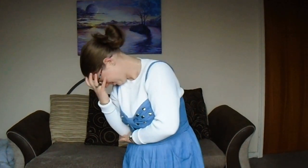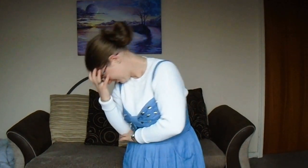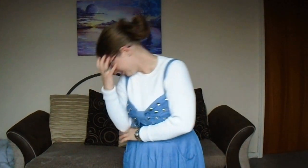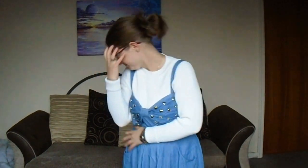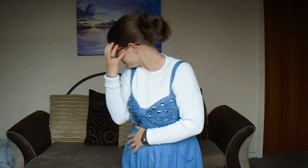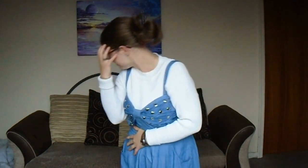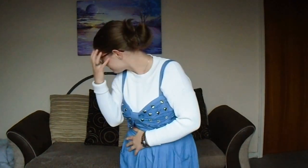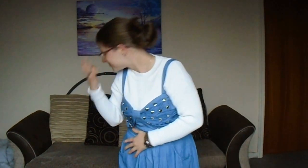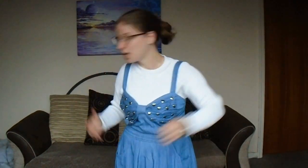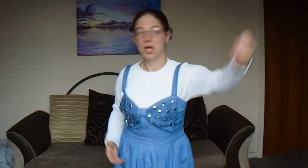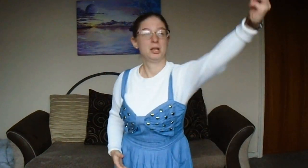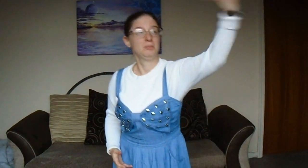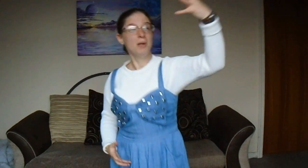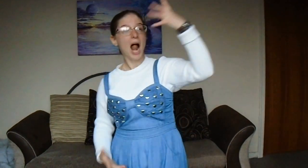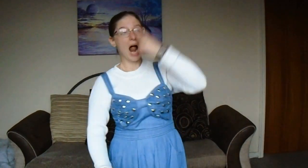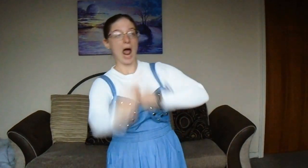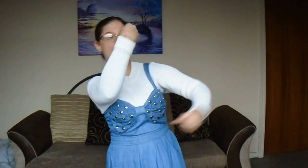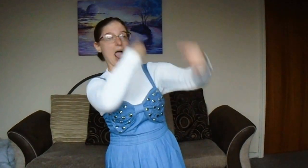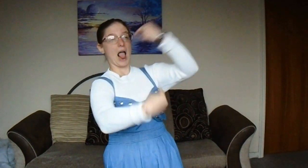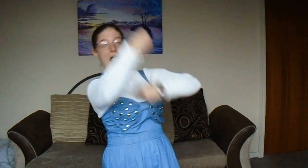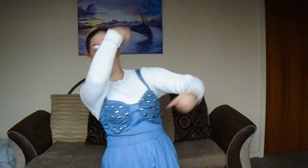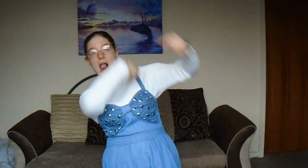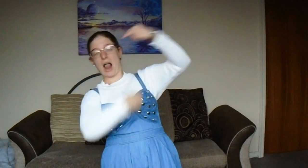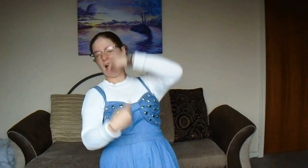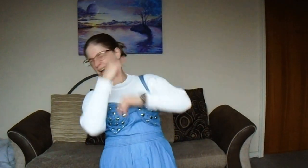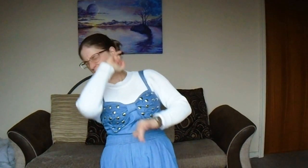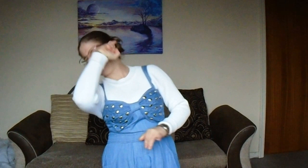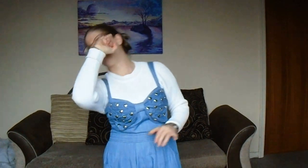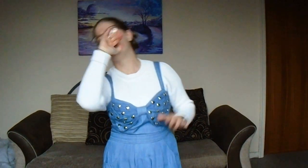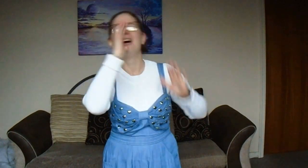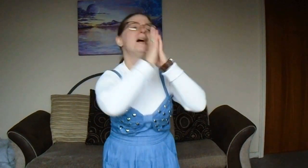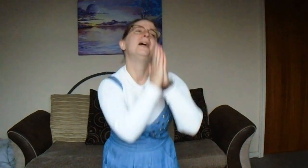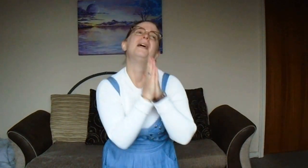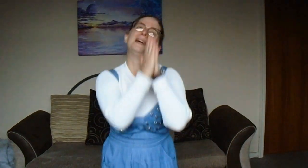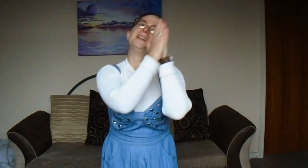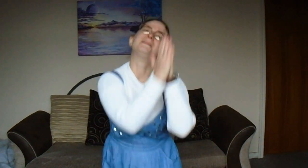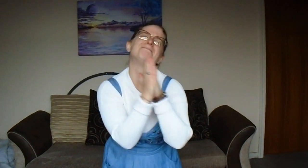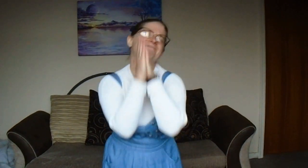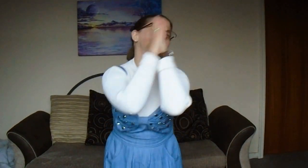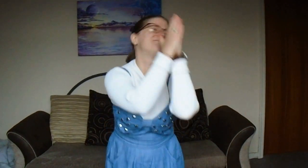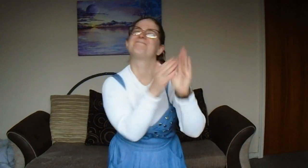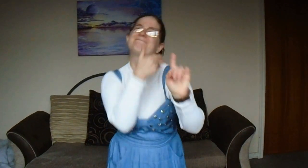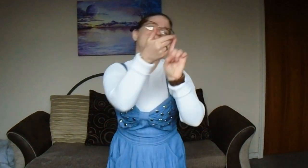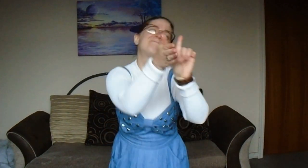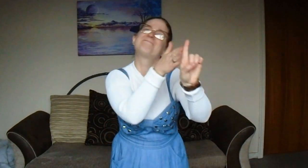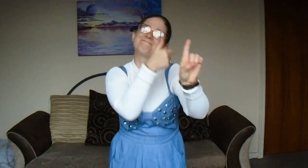That's me in the spot Like losing my religion